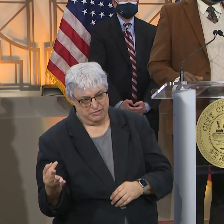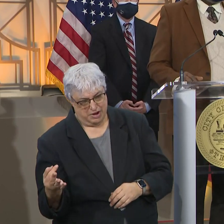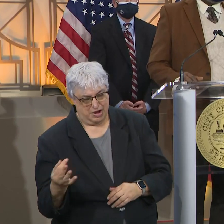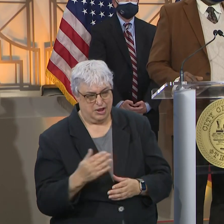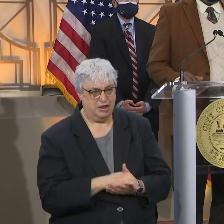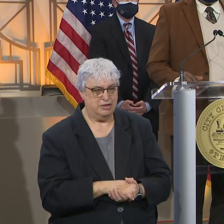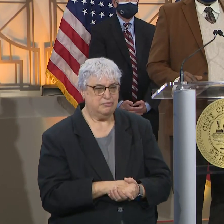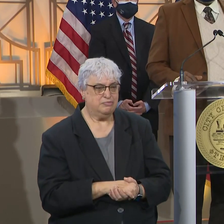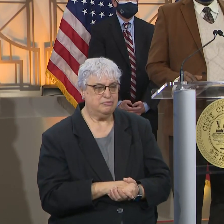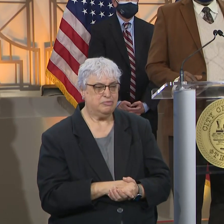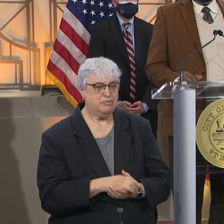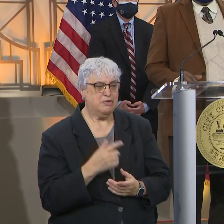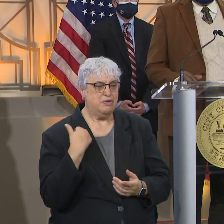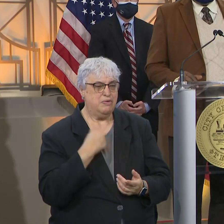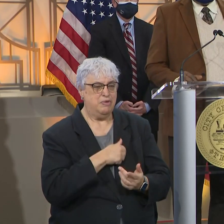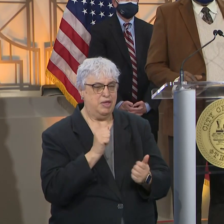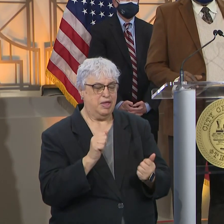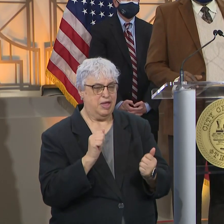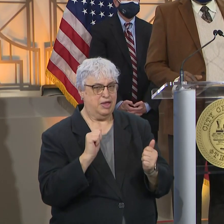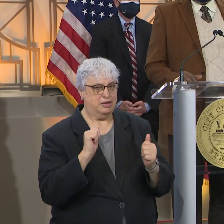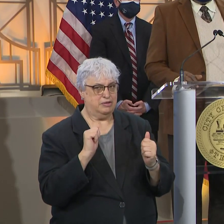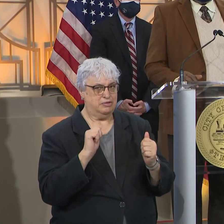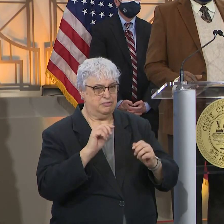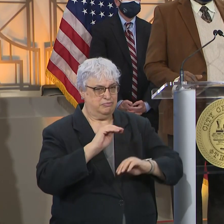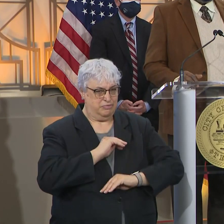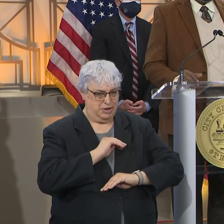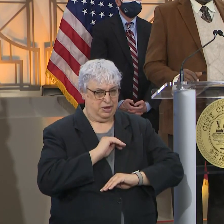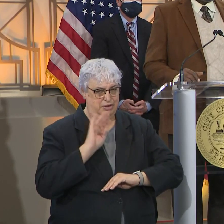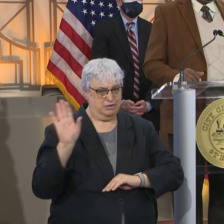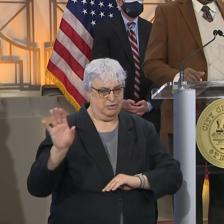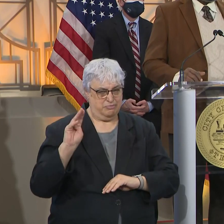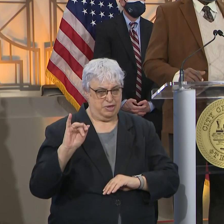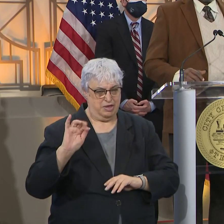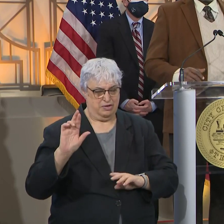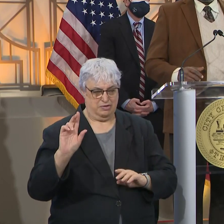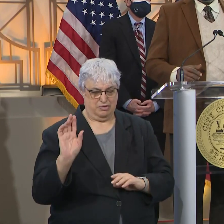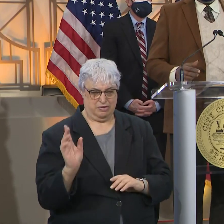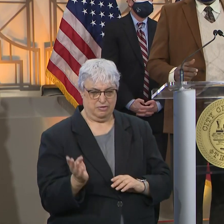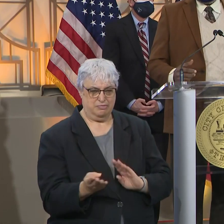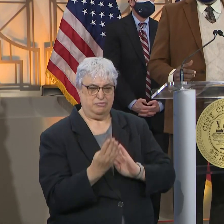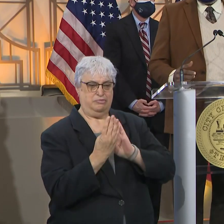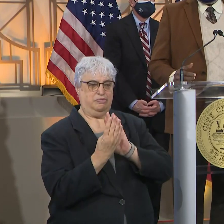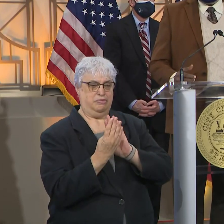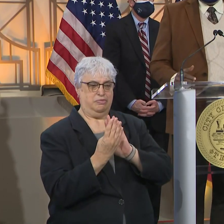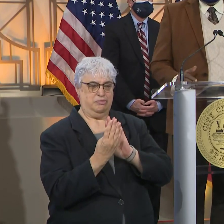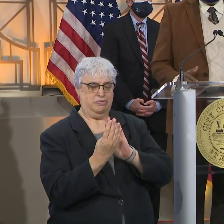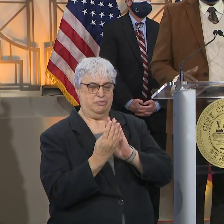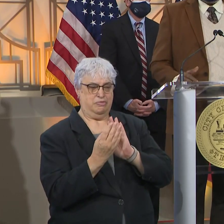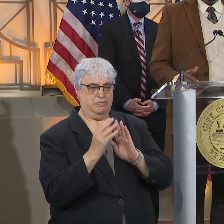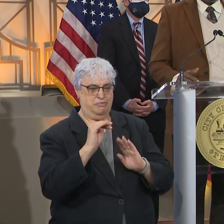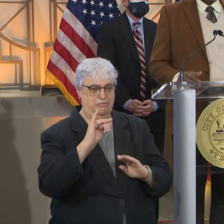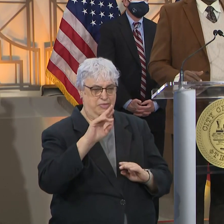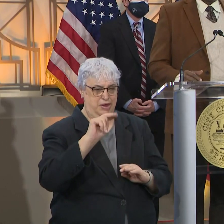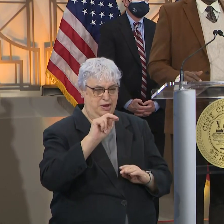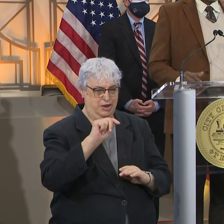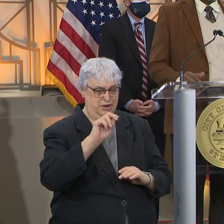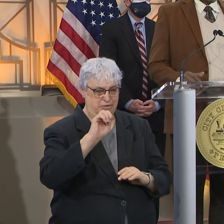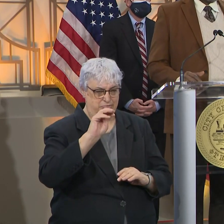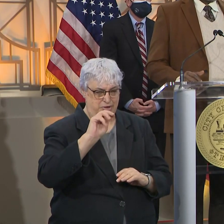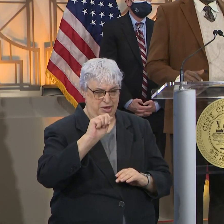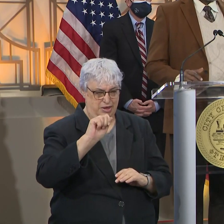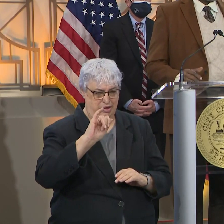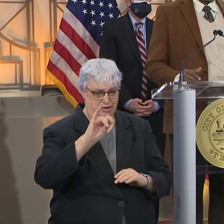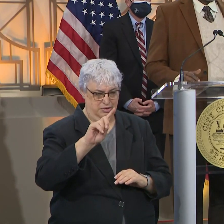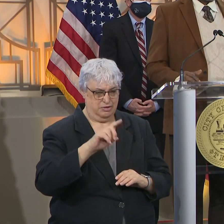able to meet the mayor's current challenge. Whether that be operating another mega site at minute May or being able to bring